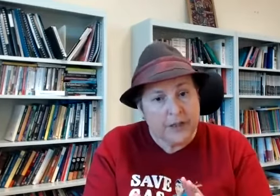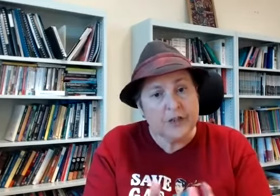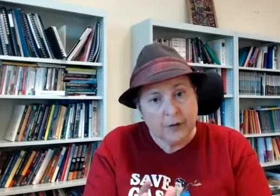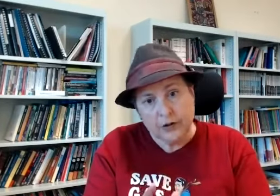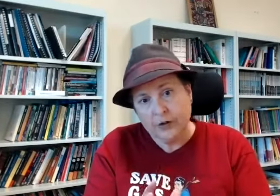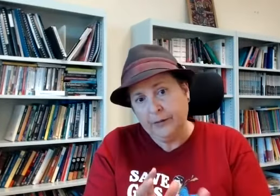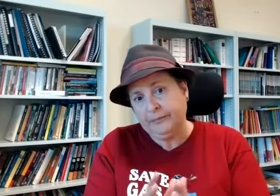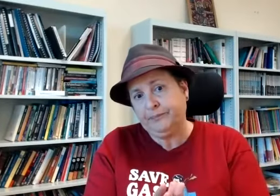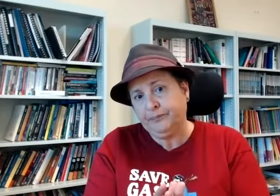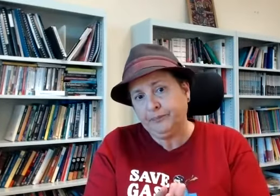territory